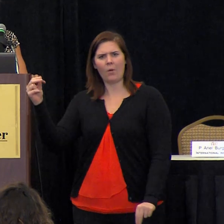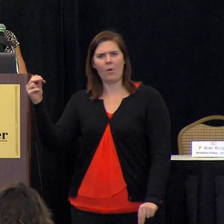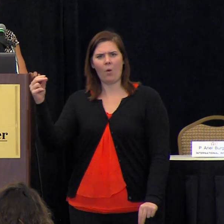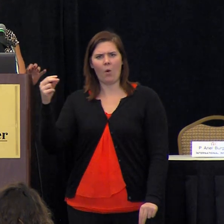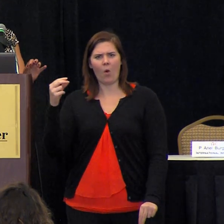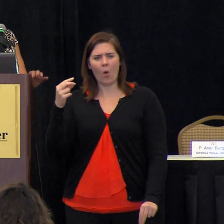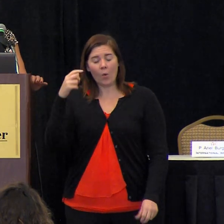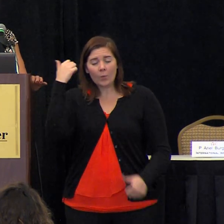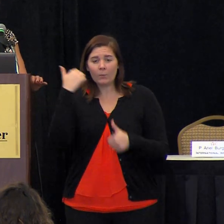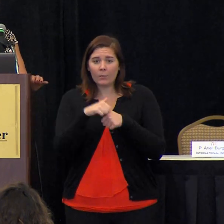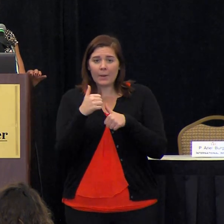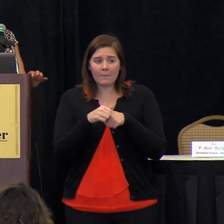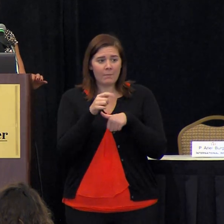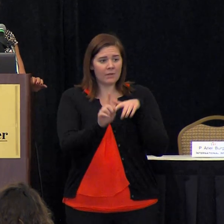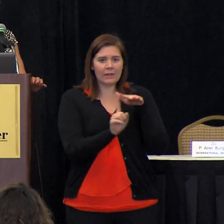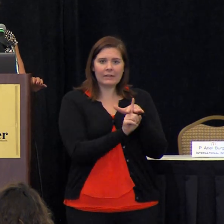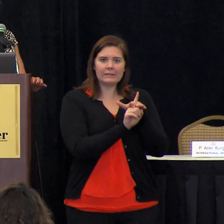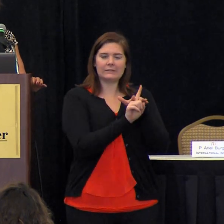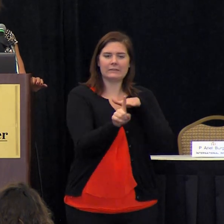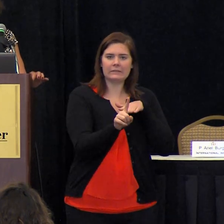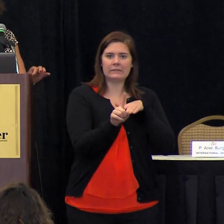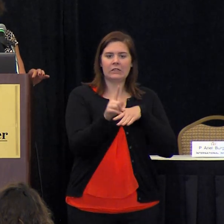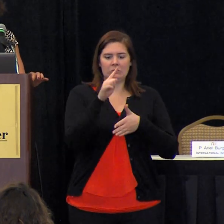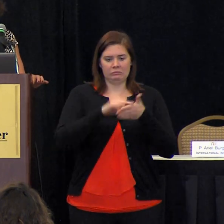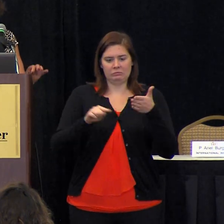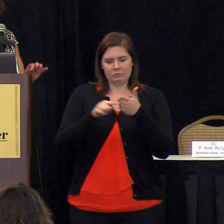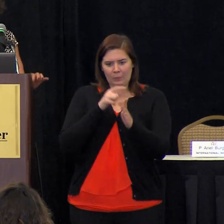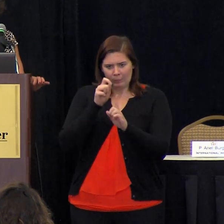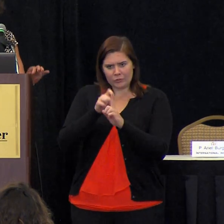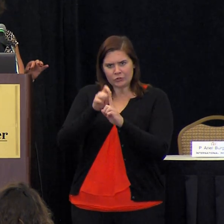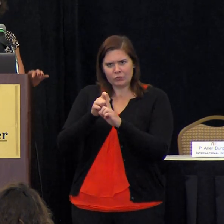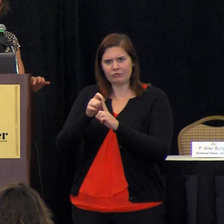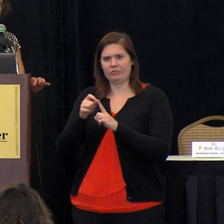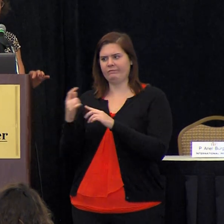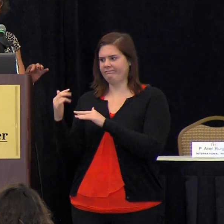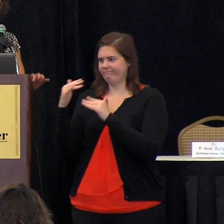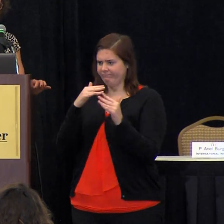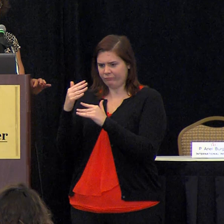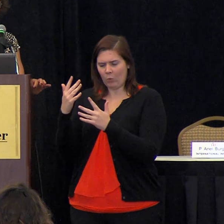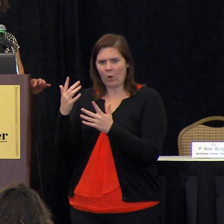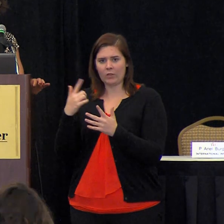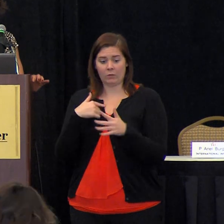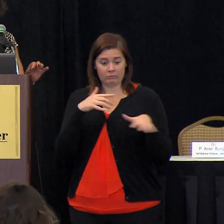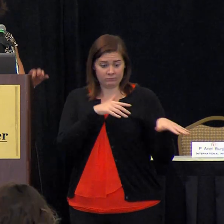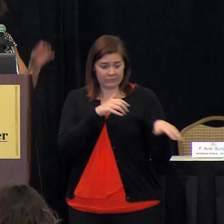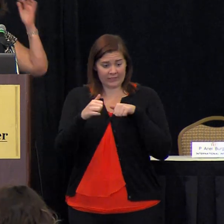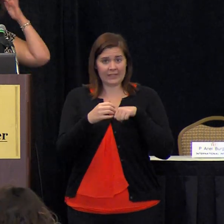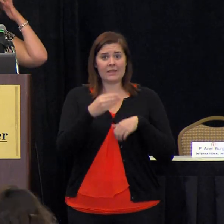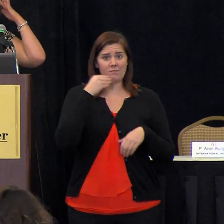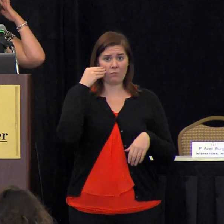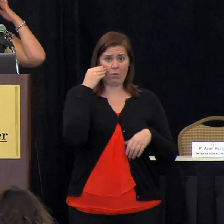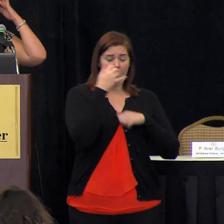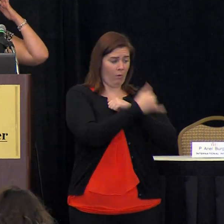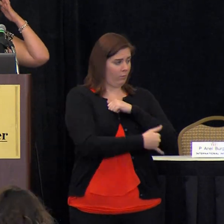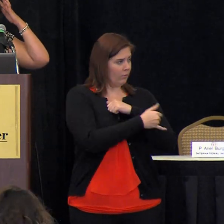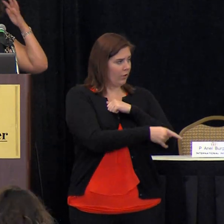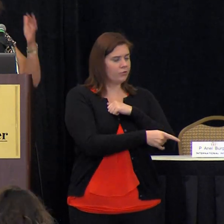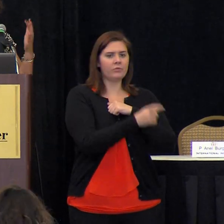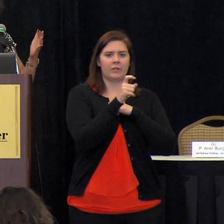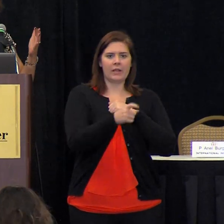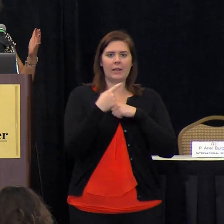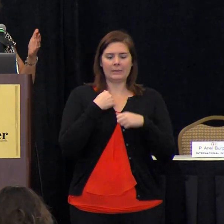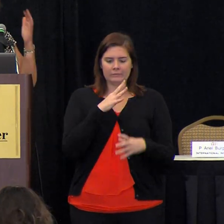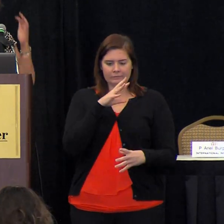fled persecution and violence so in order to leave their home country they have to incorporate